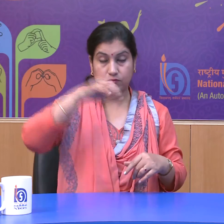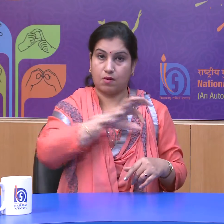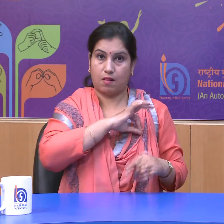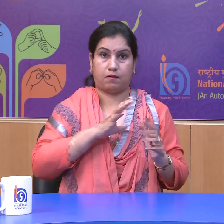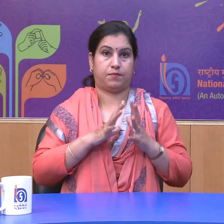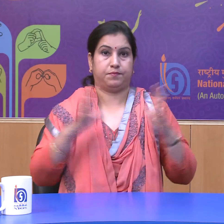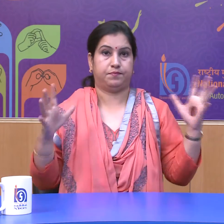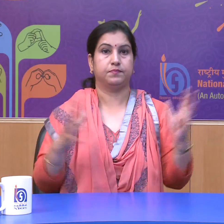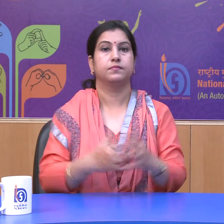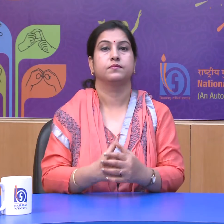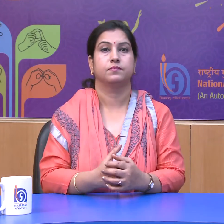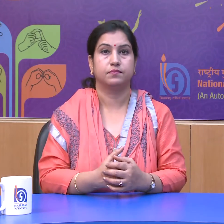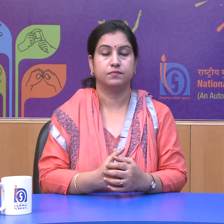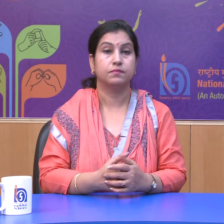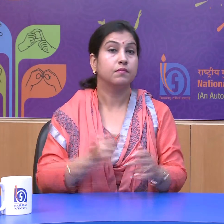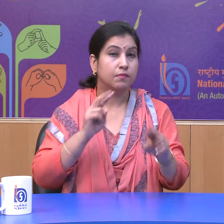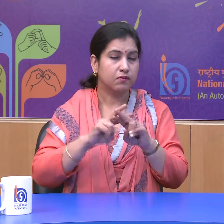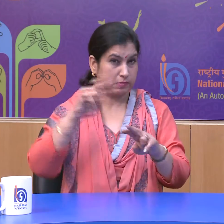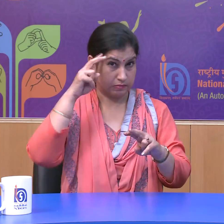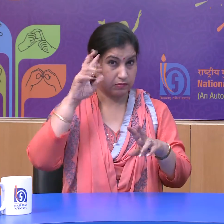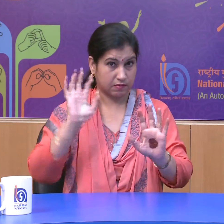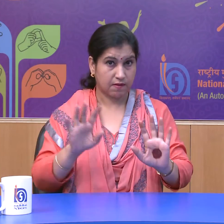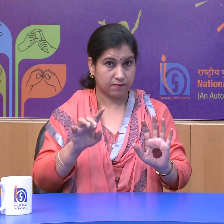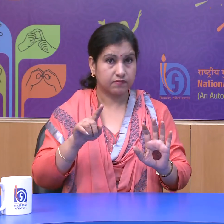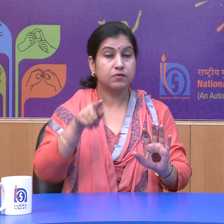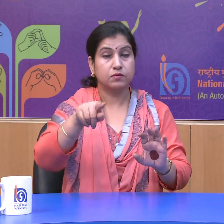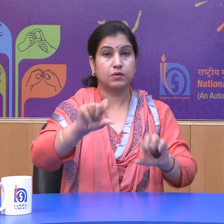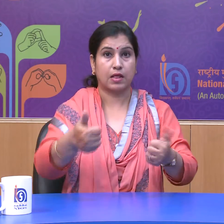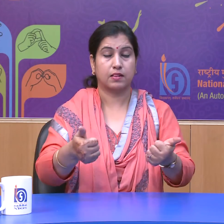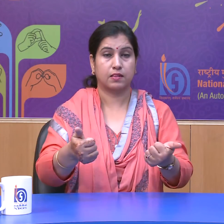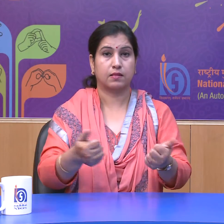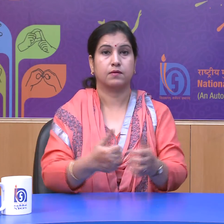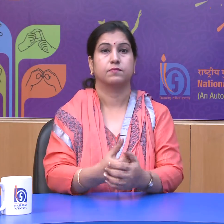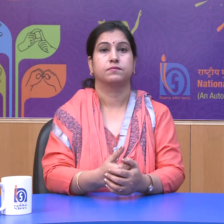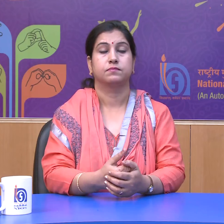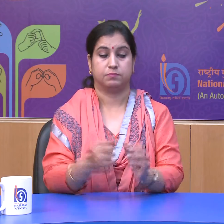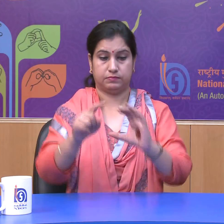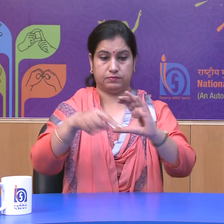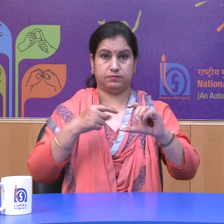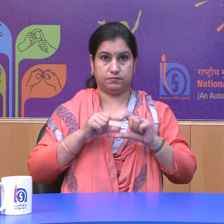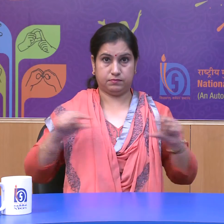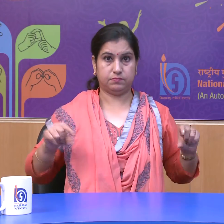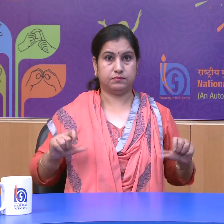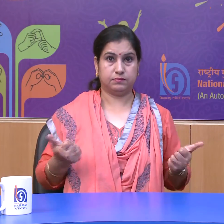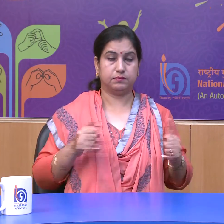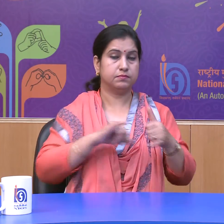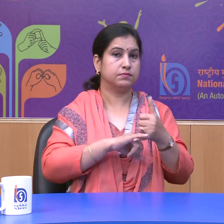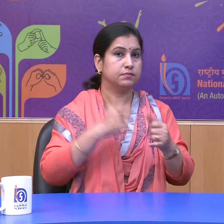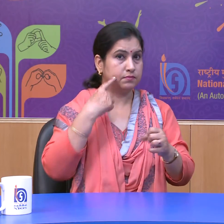If you have any queries, you may send us your queries to sign